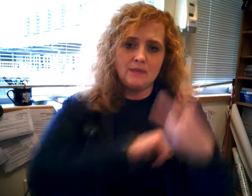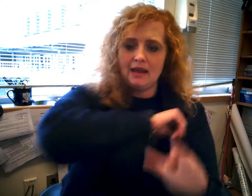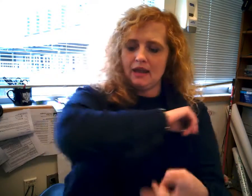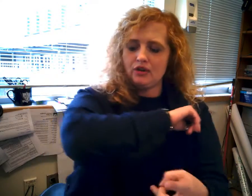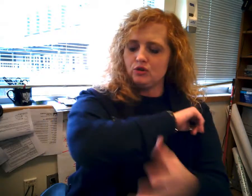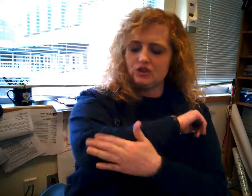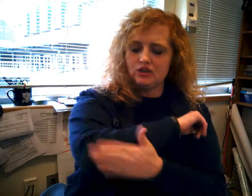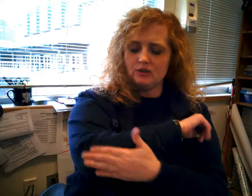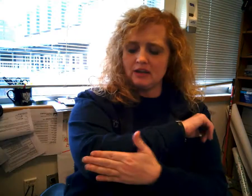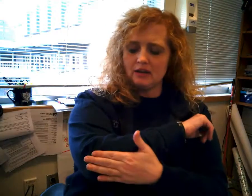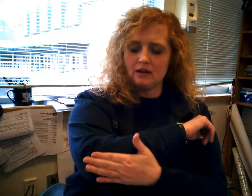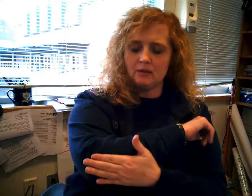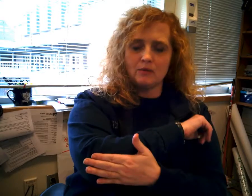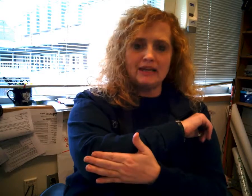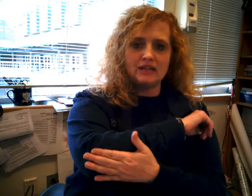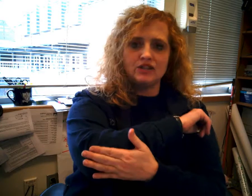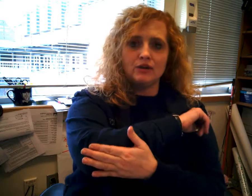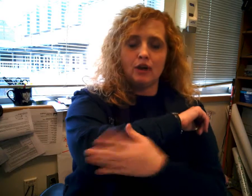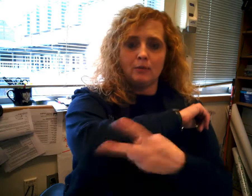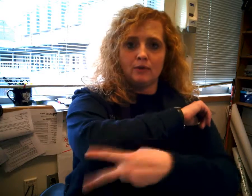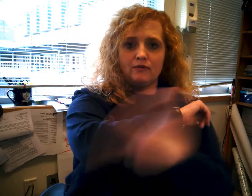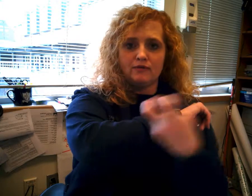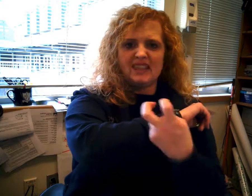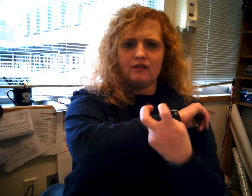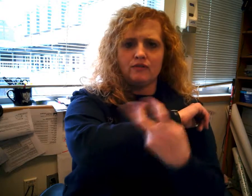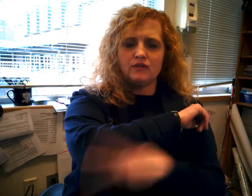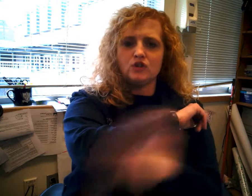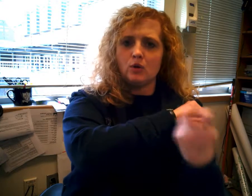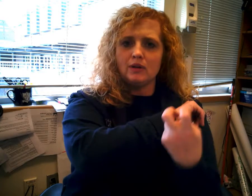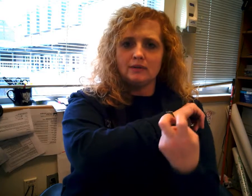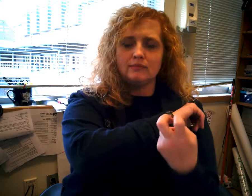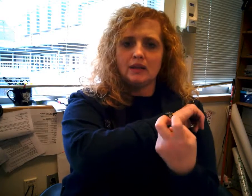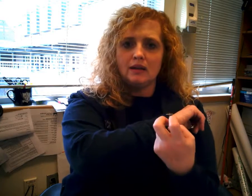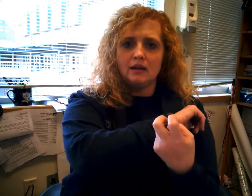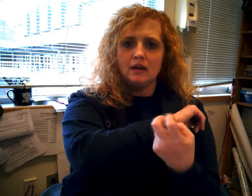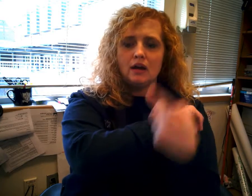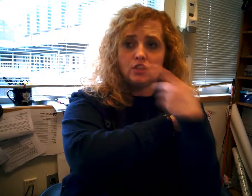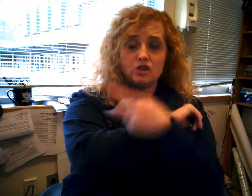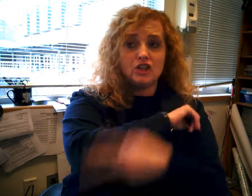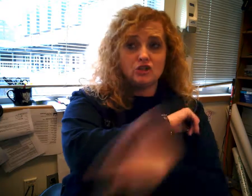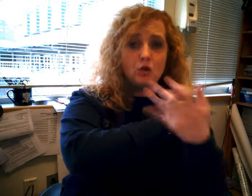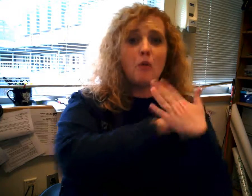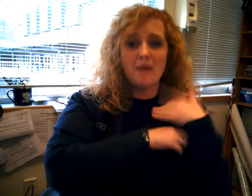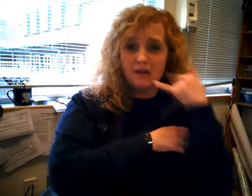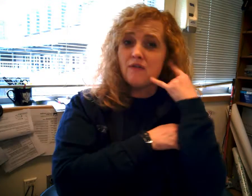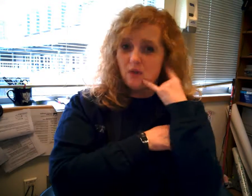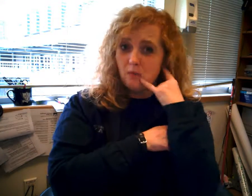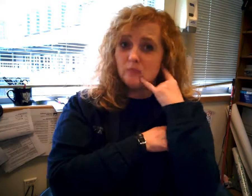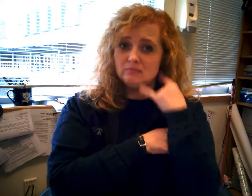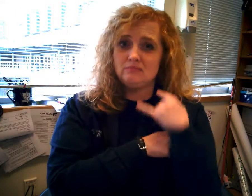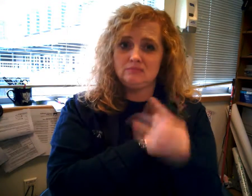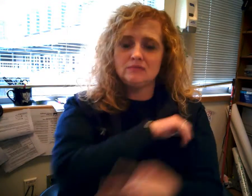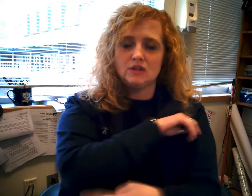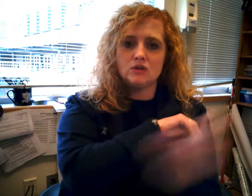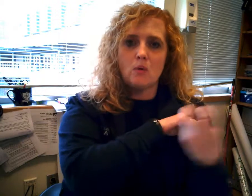And you're just using it, um, right next to your elbow. Thief. Stole it. she stole my phone. Stole.